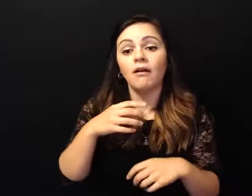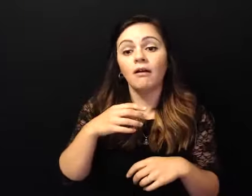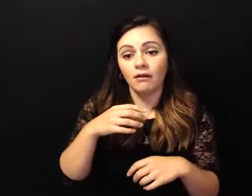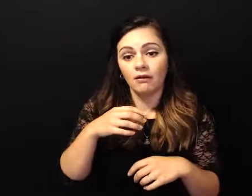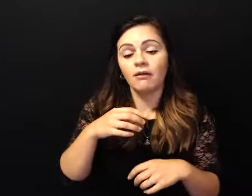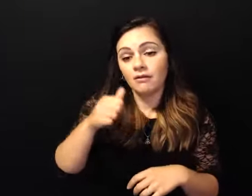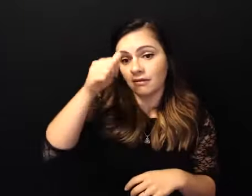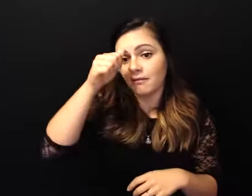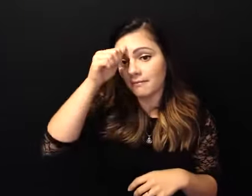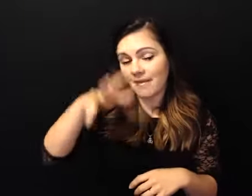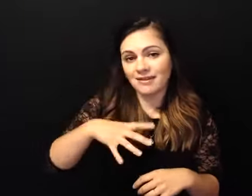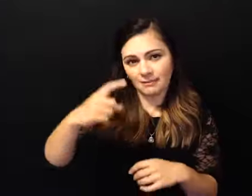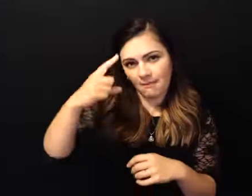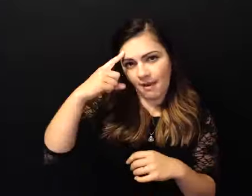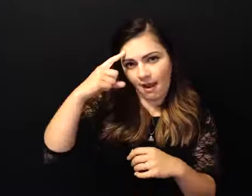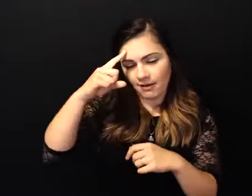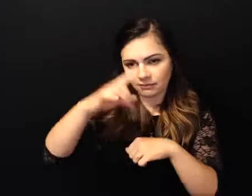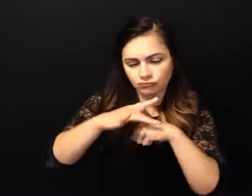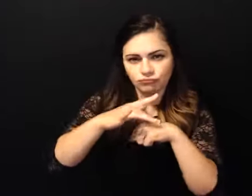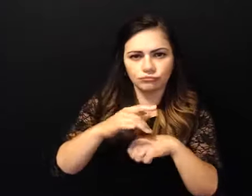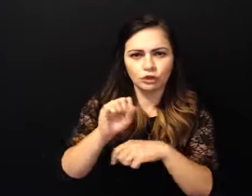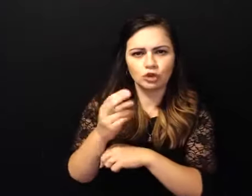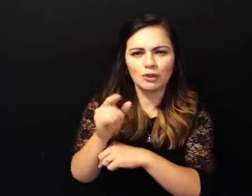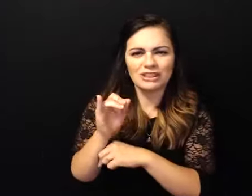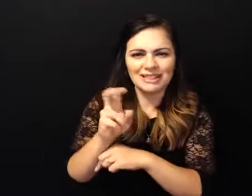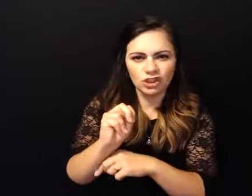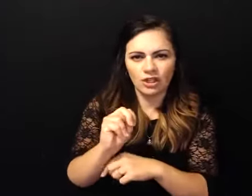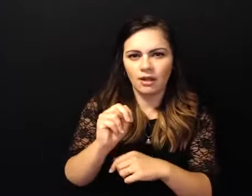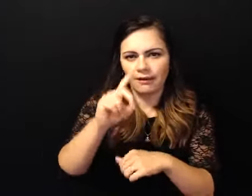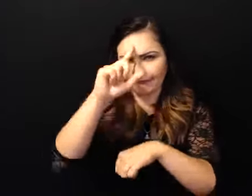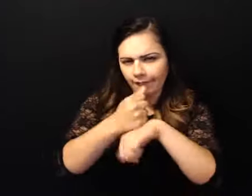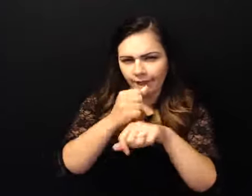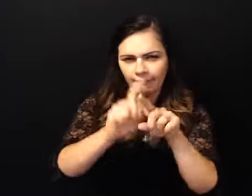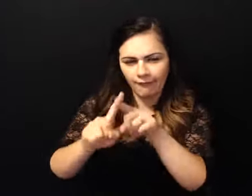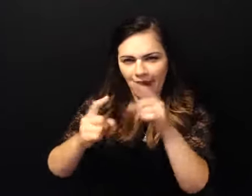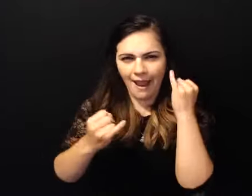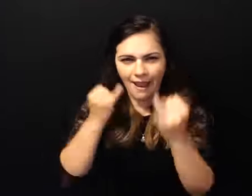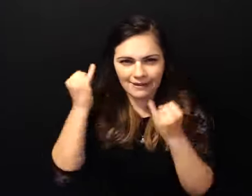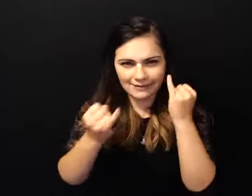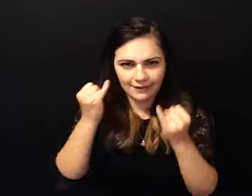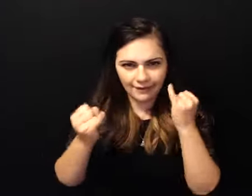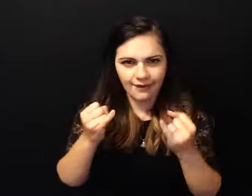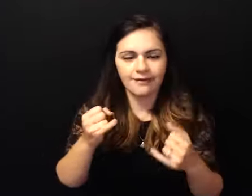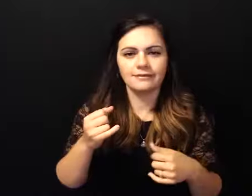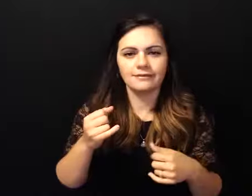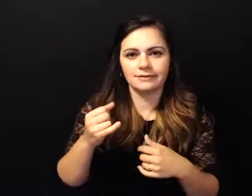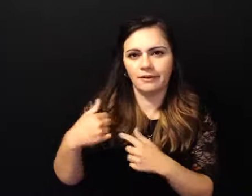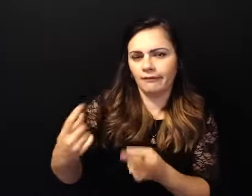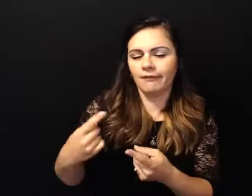tradition and all sorts of fixed ideas um and i'll definitely talk about that in my uh in my talk